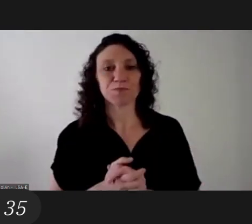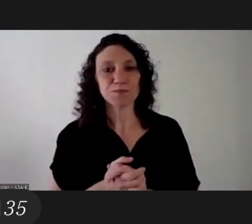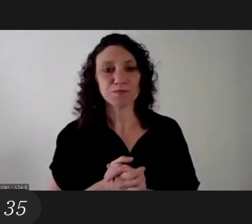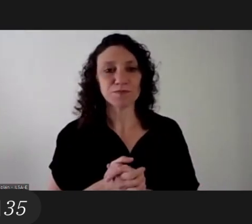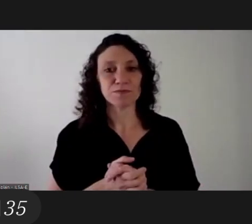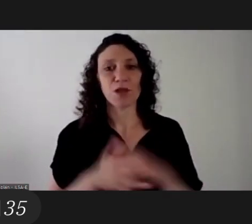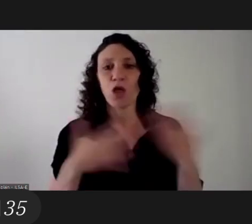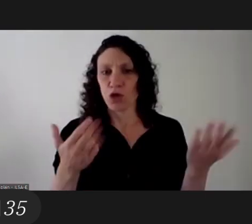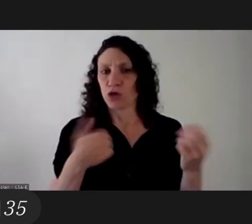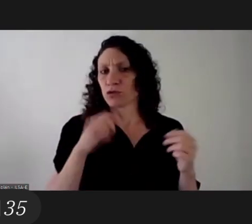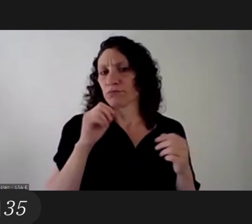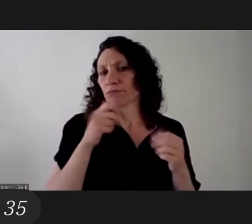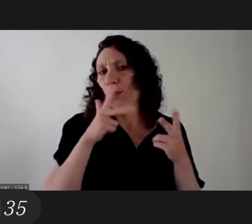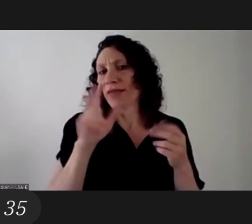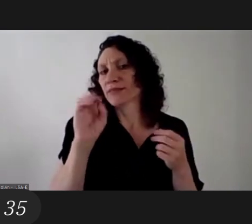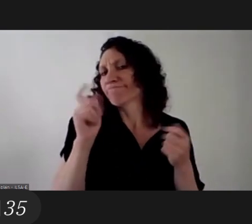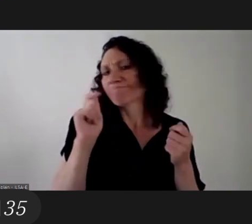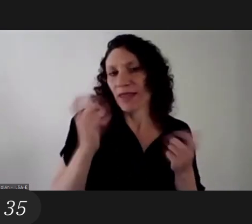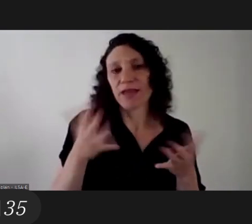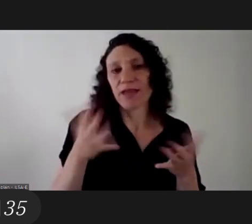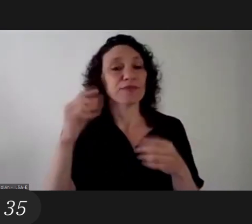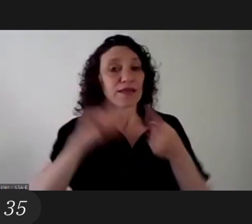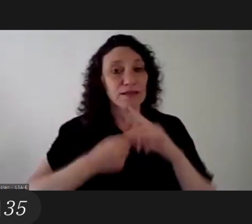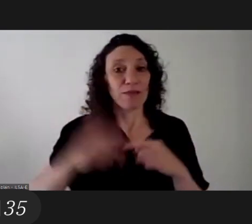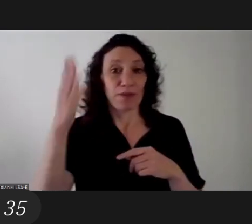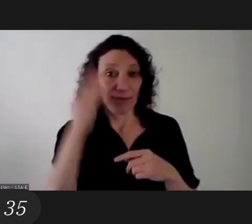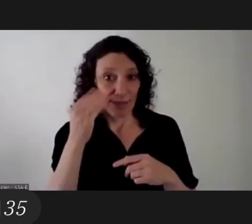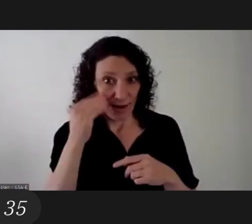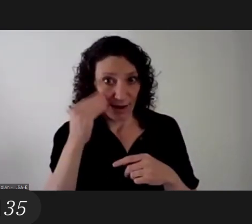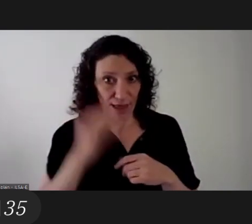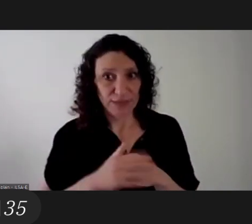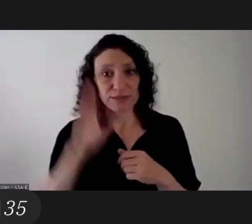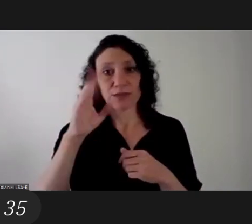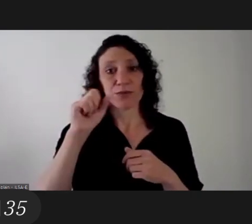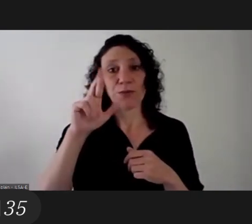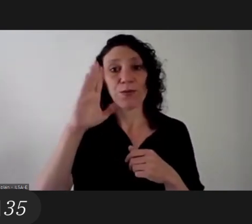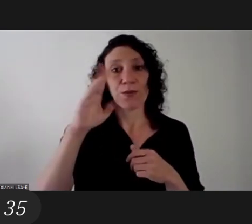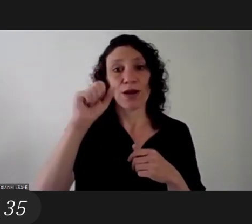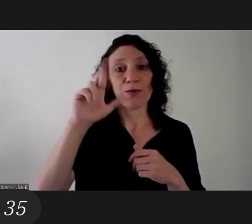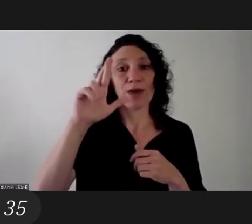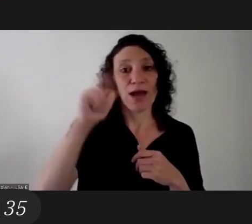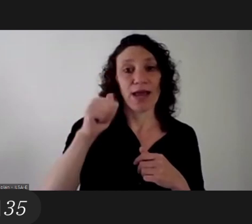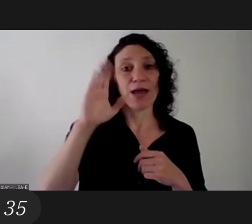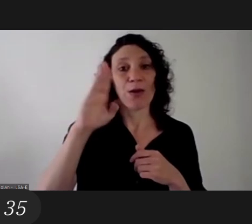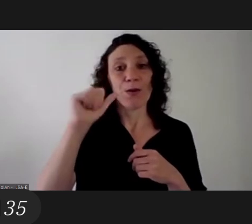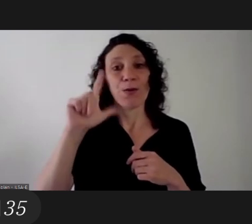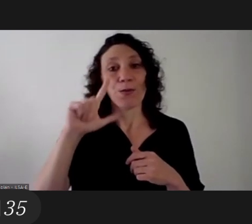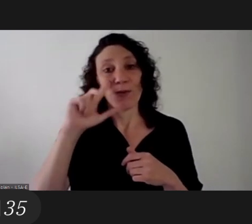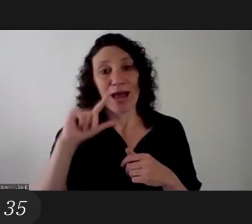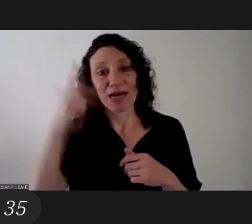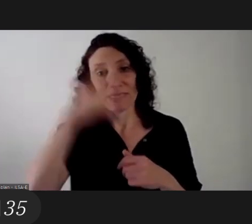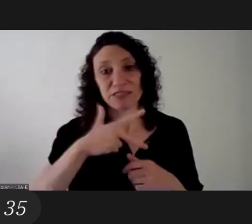i will be naming them we have english spanish interpreters barbara baix